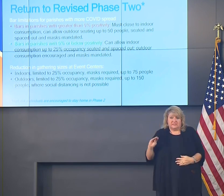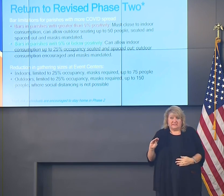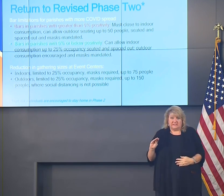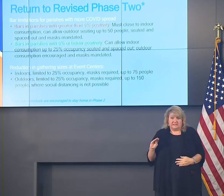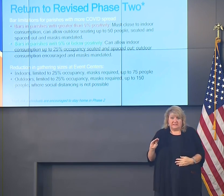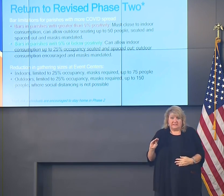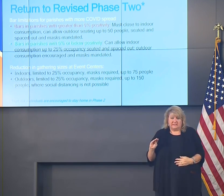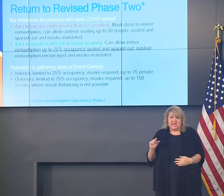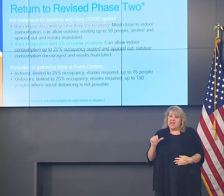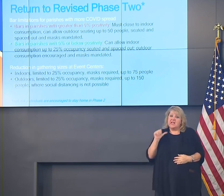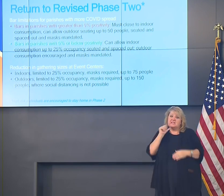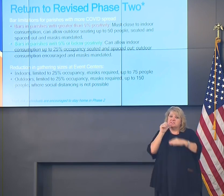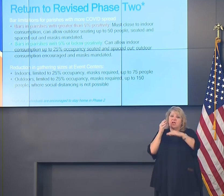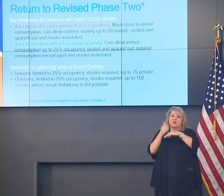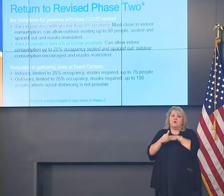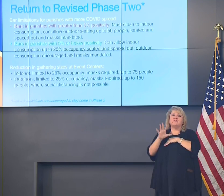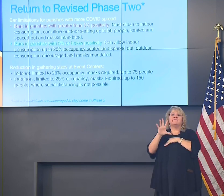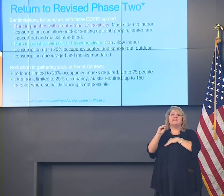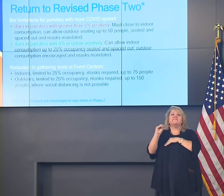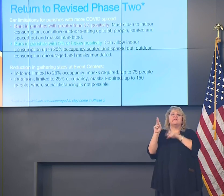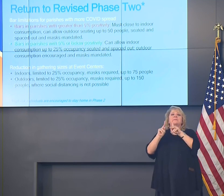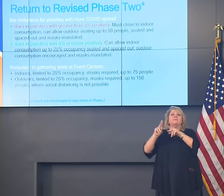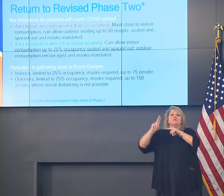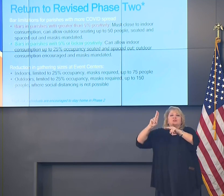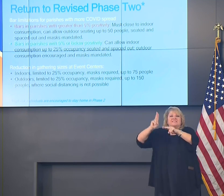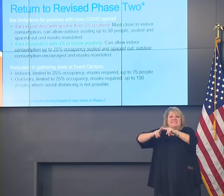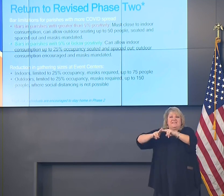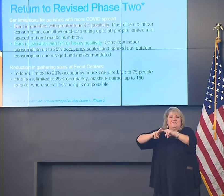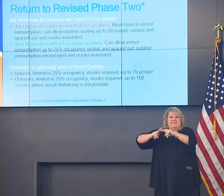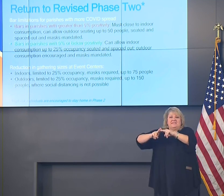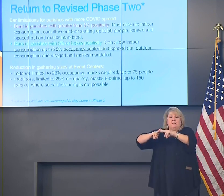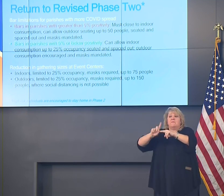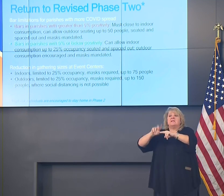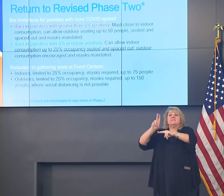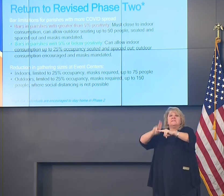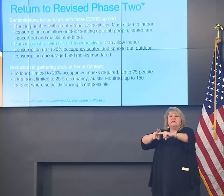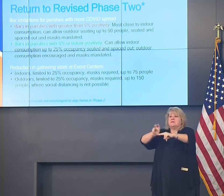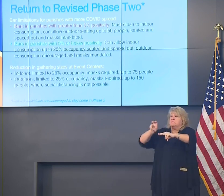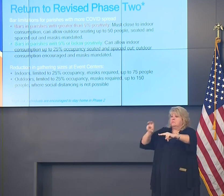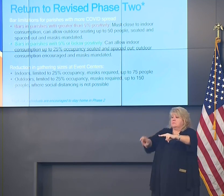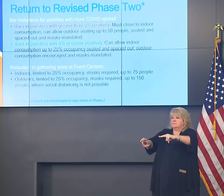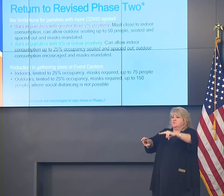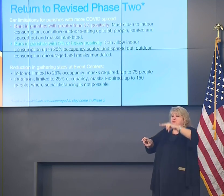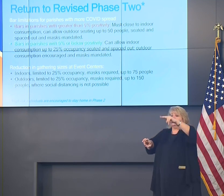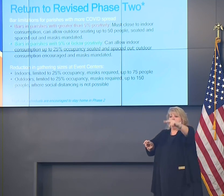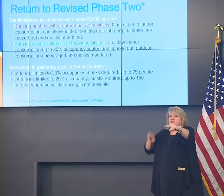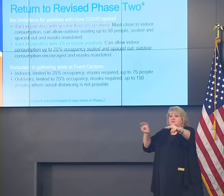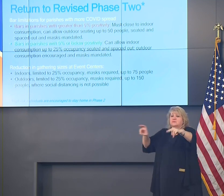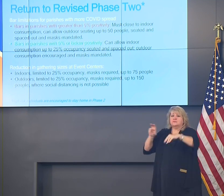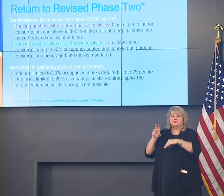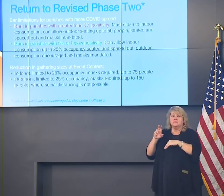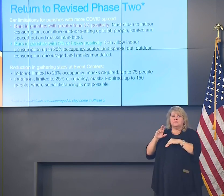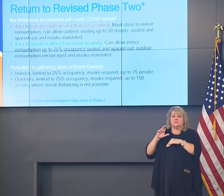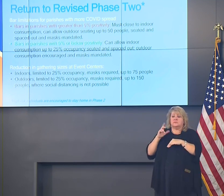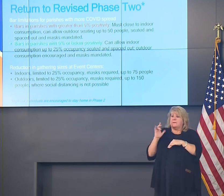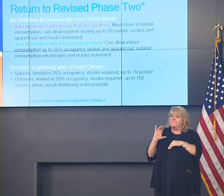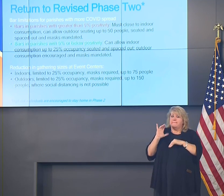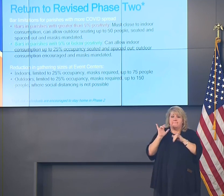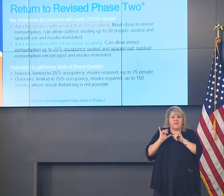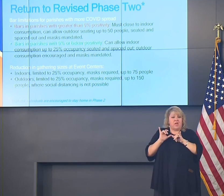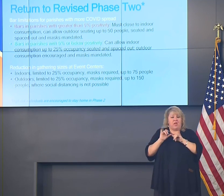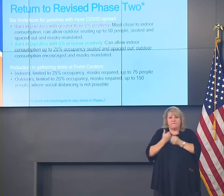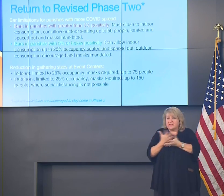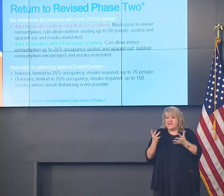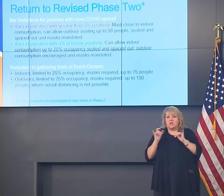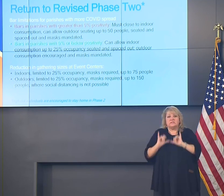people seated at physically distanced tables. All of the current restrictions remain in